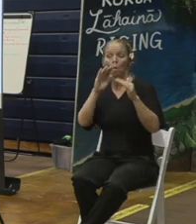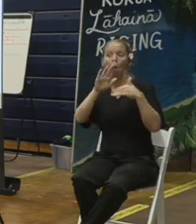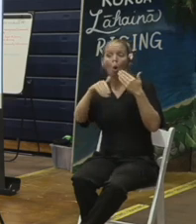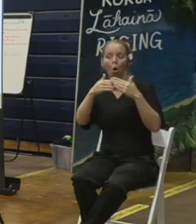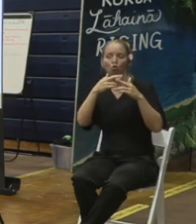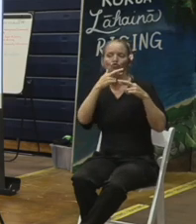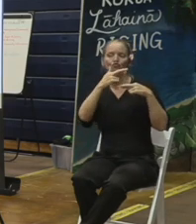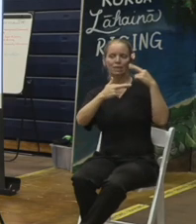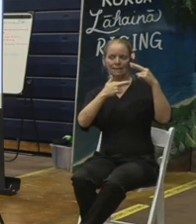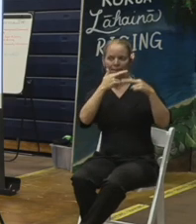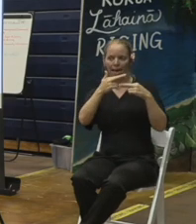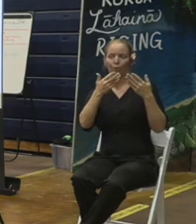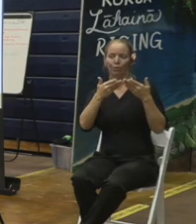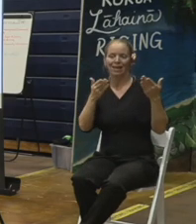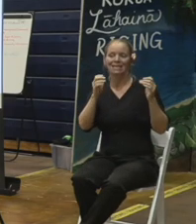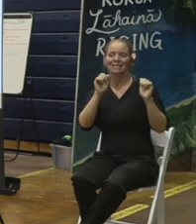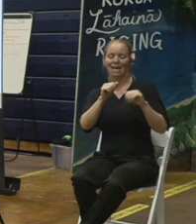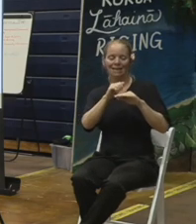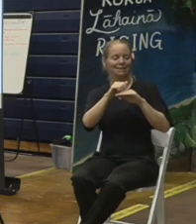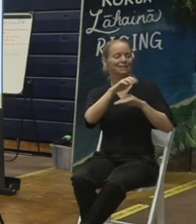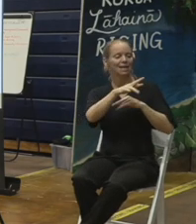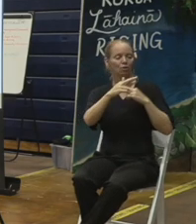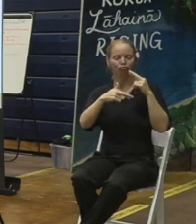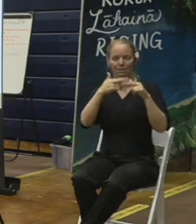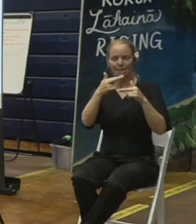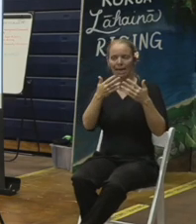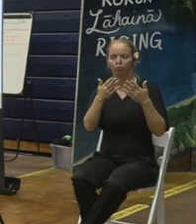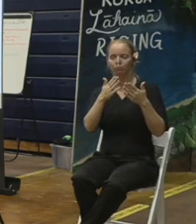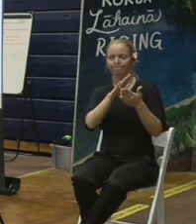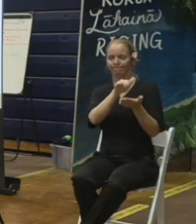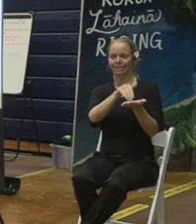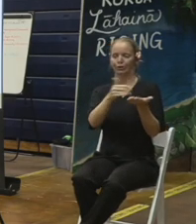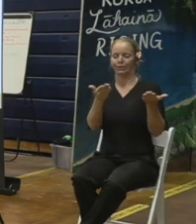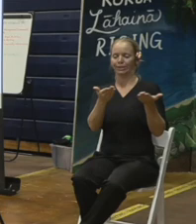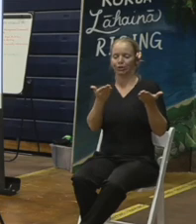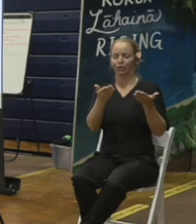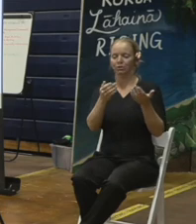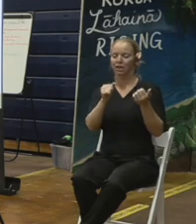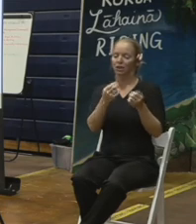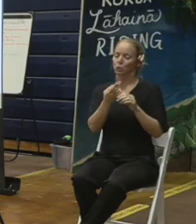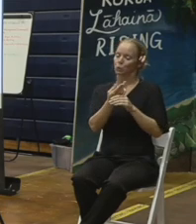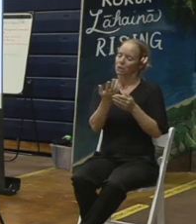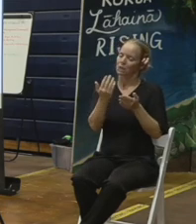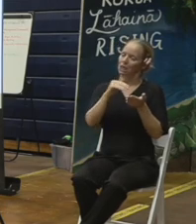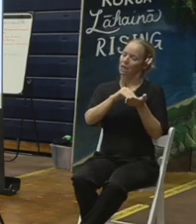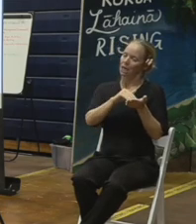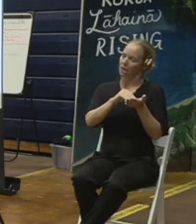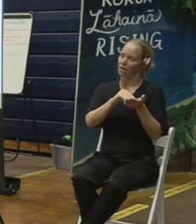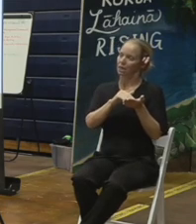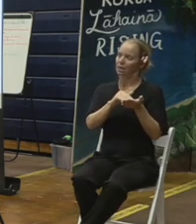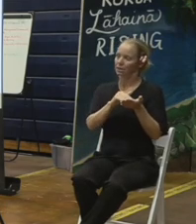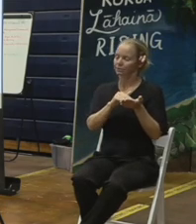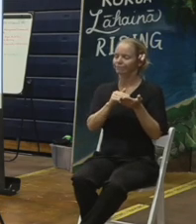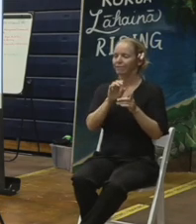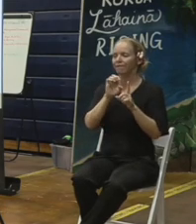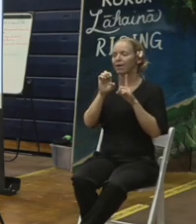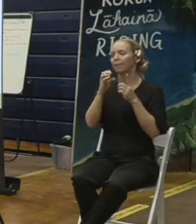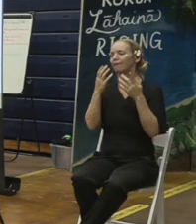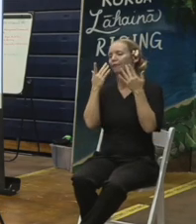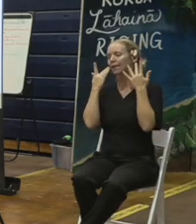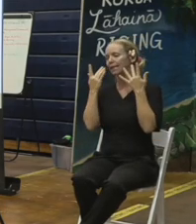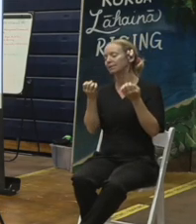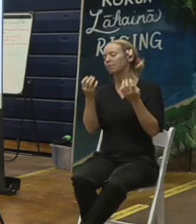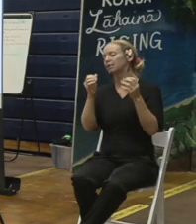to go to facilities here on Maui, so that that can be reused, be environmentally friendly as much as possible.